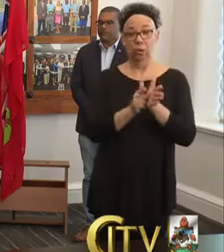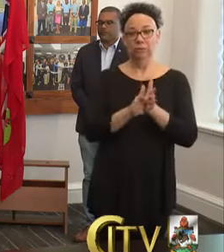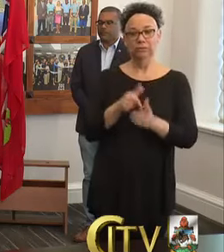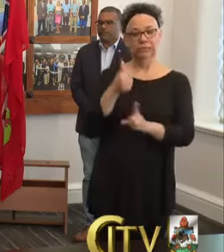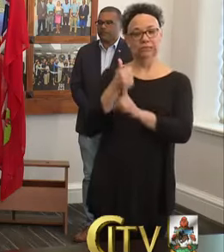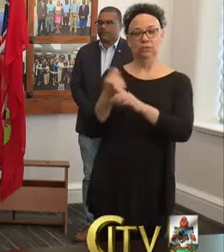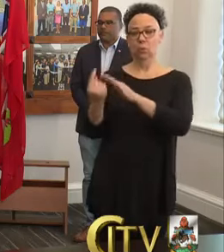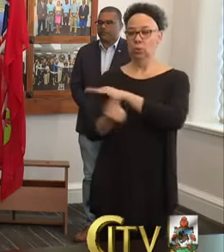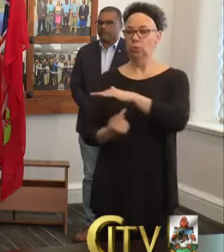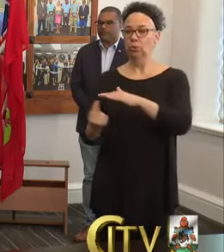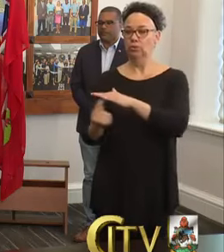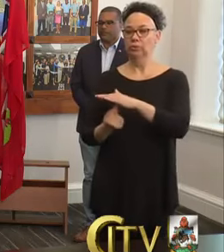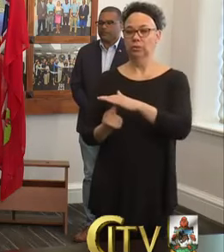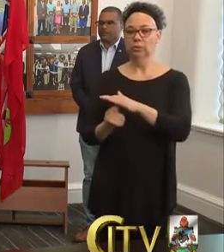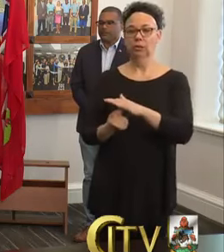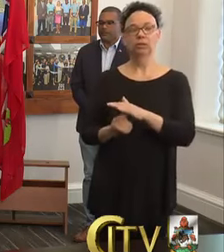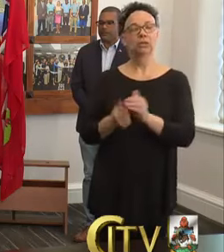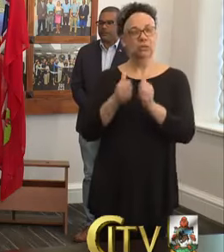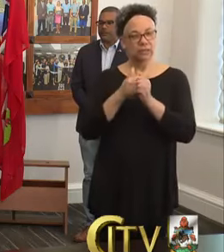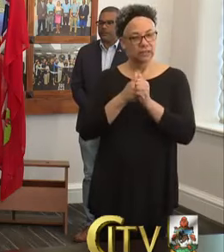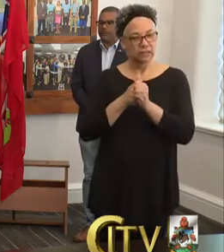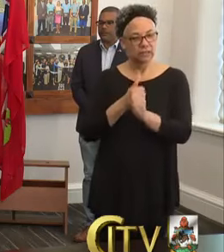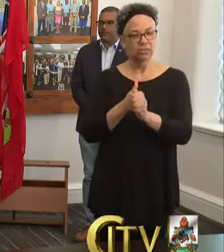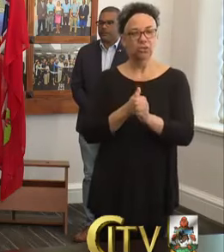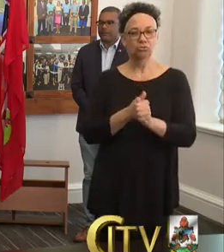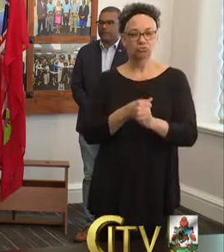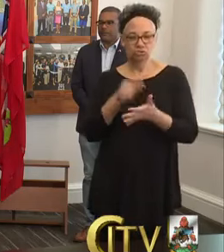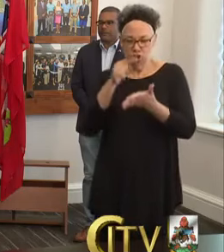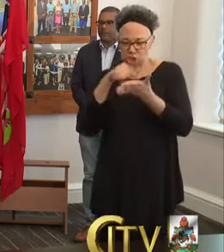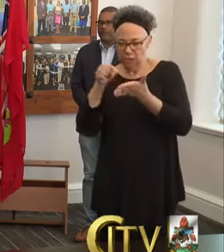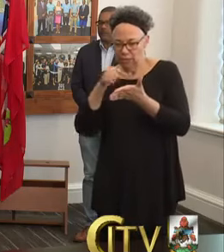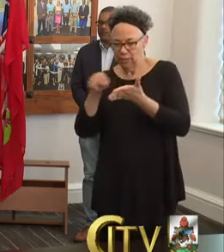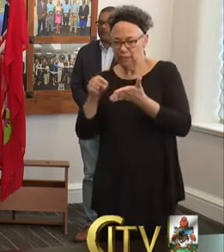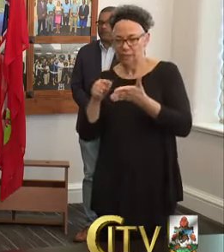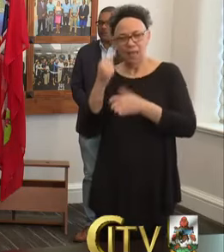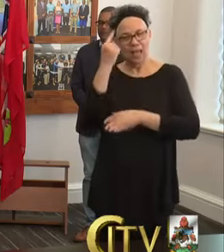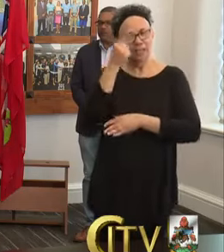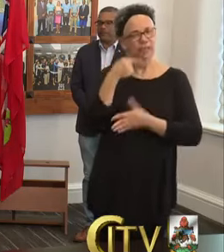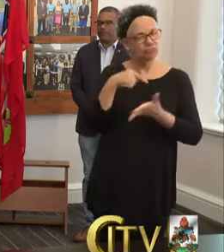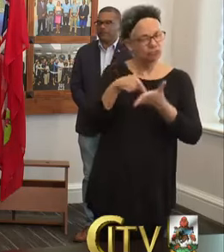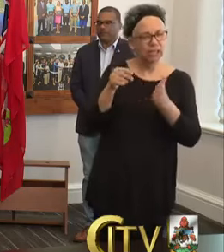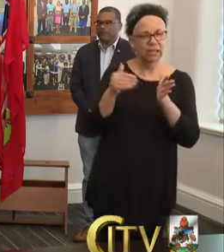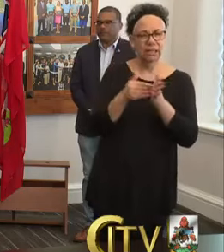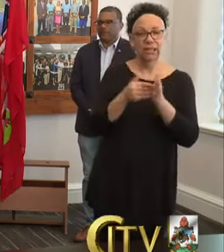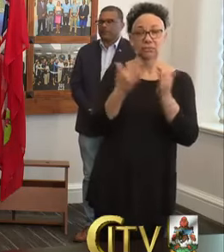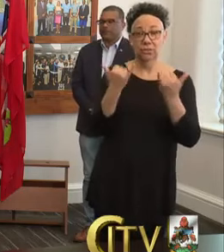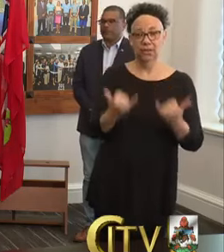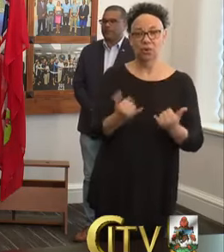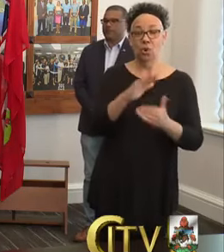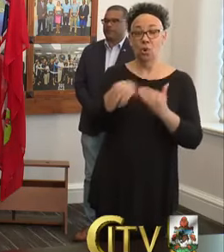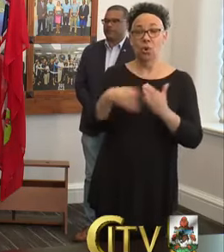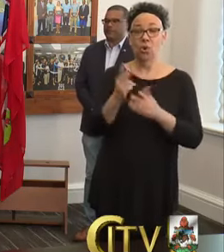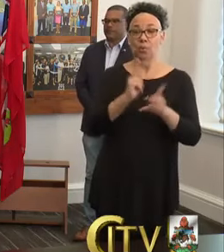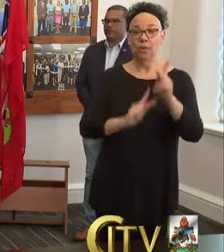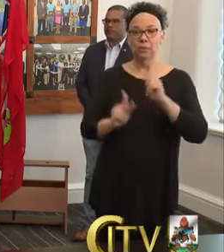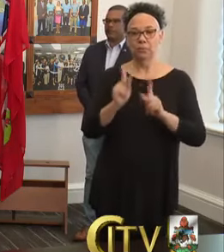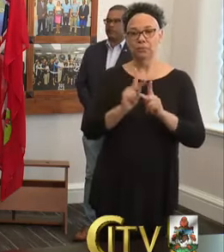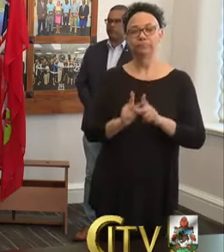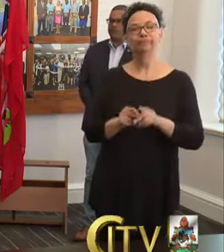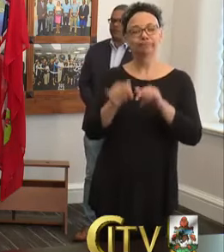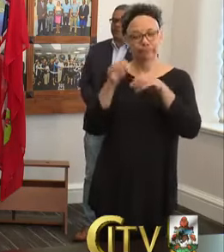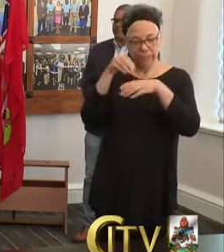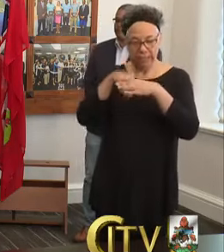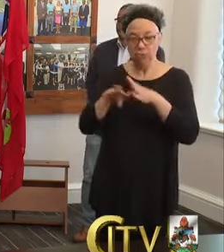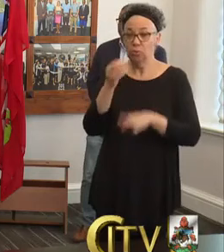-quarantine upon further follow-up and police checks. I think there was a further follow-up today and all persons were found accounted for, say one.